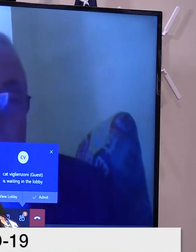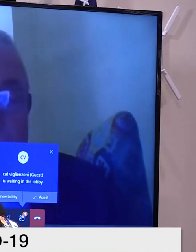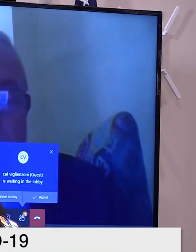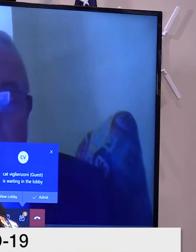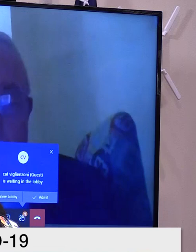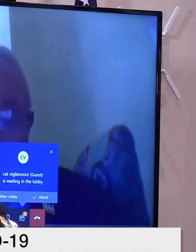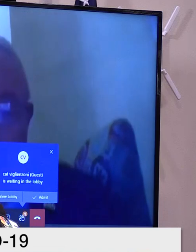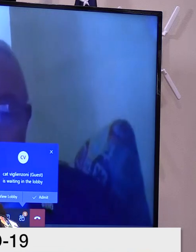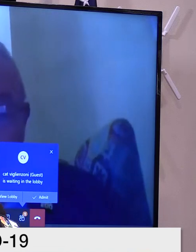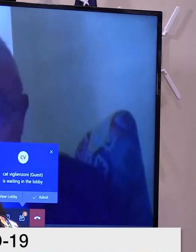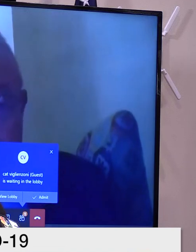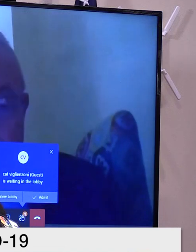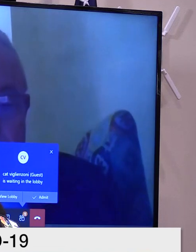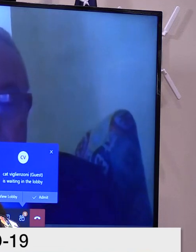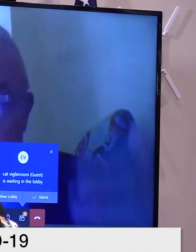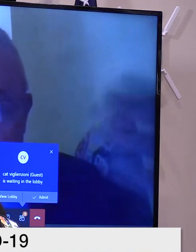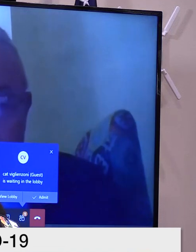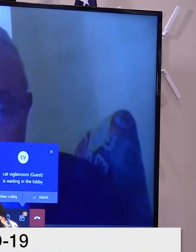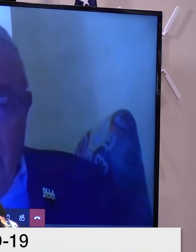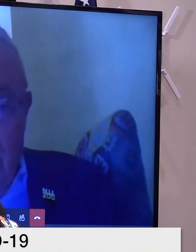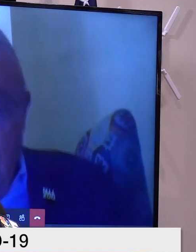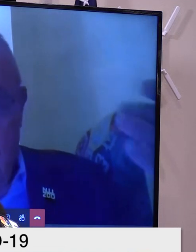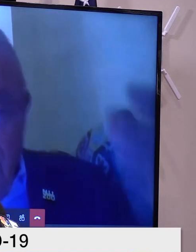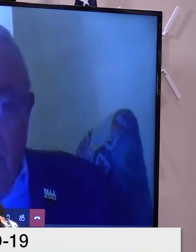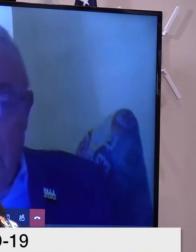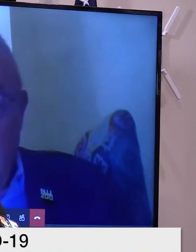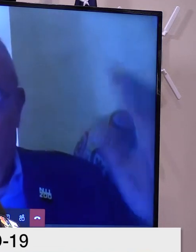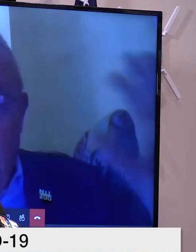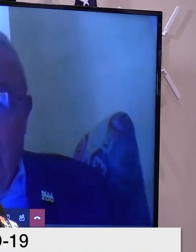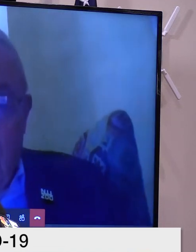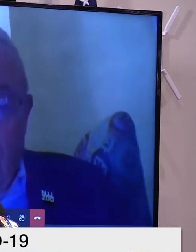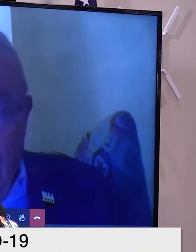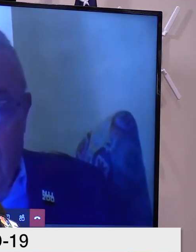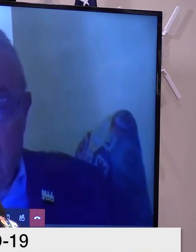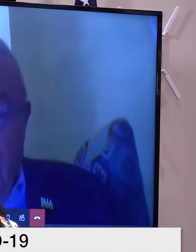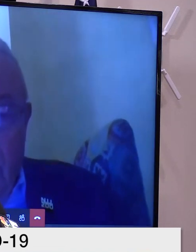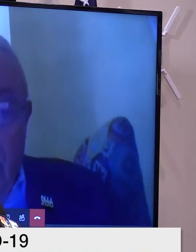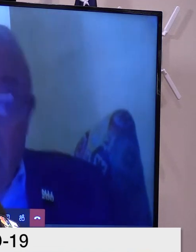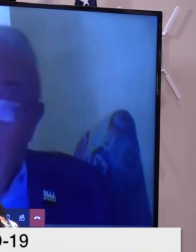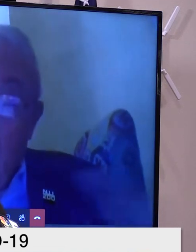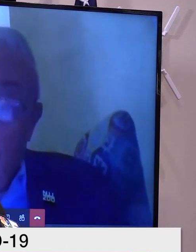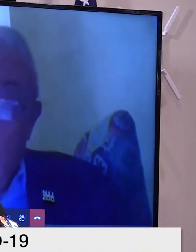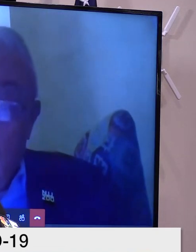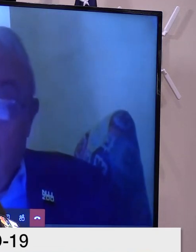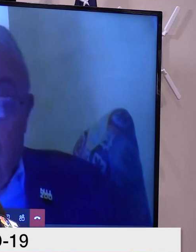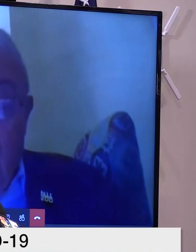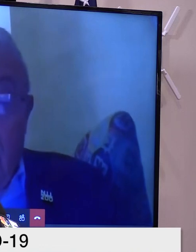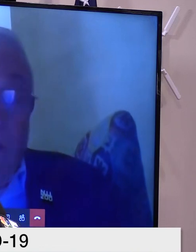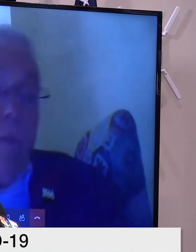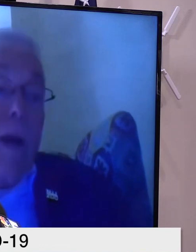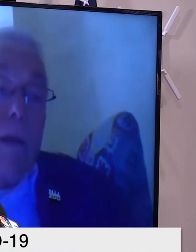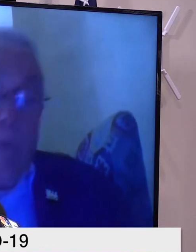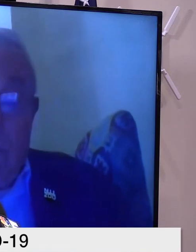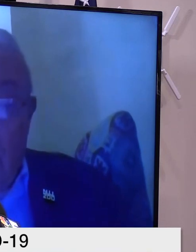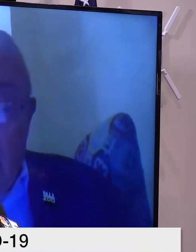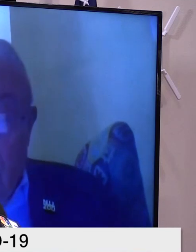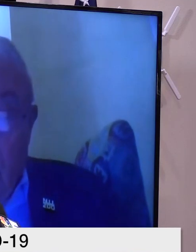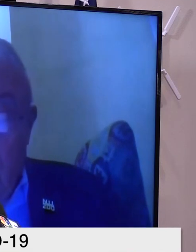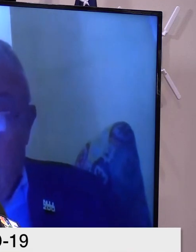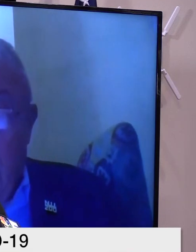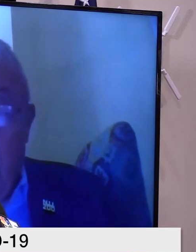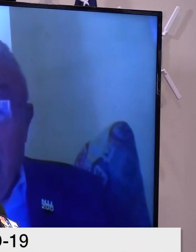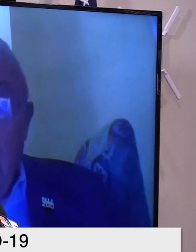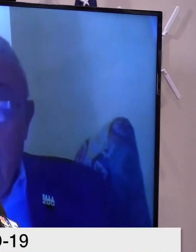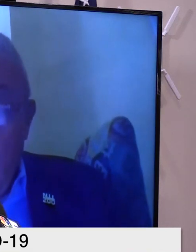Now, when you make first contact with the enemy, something's going to change, because the enemy is not quite like you thought it was going to be, or the enemy changes over time, or the it